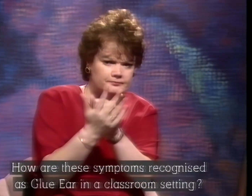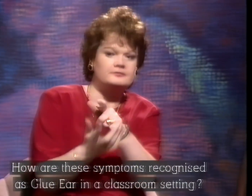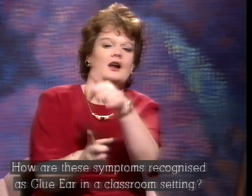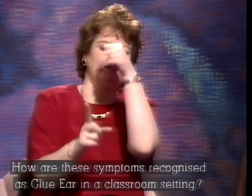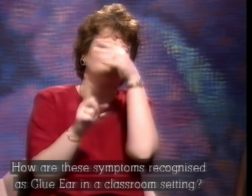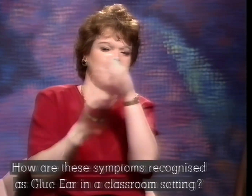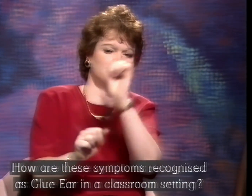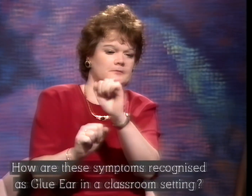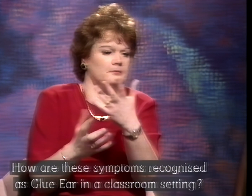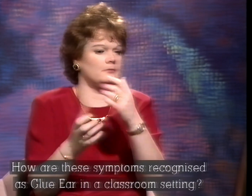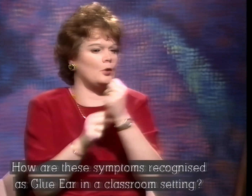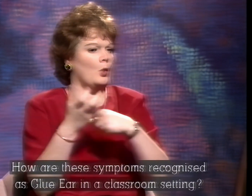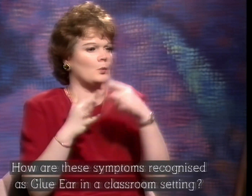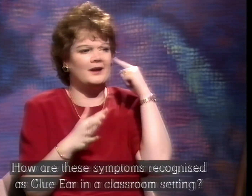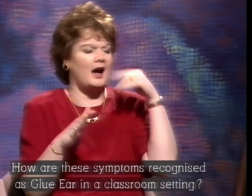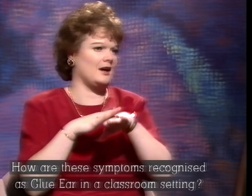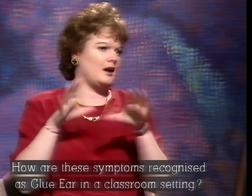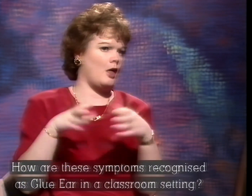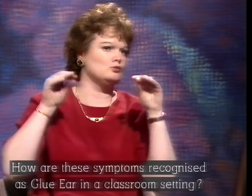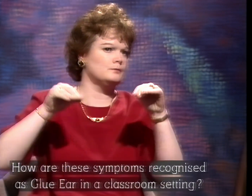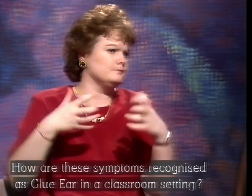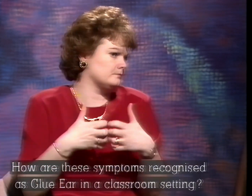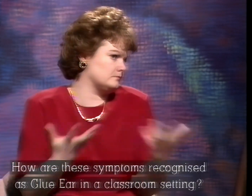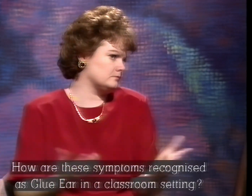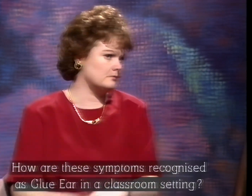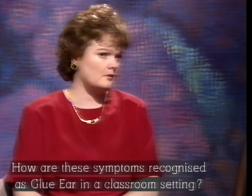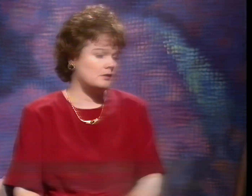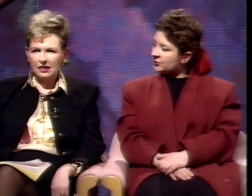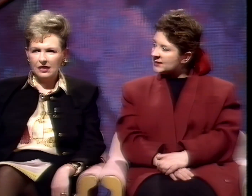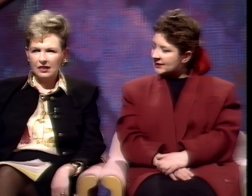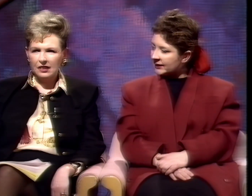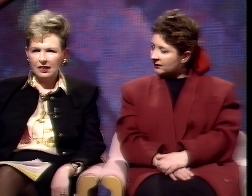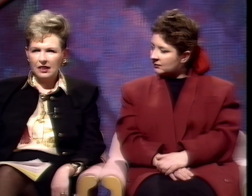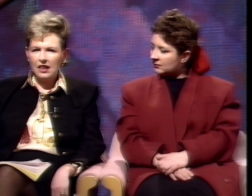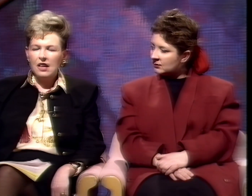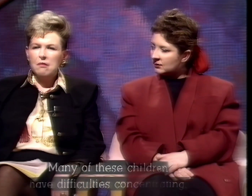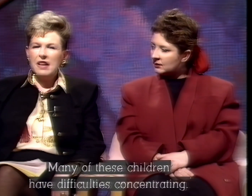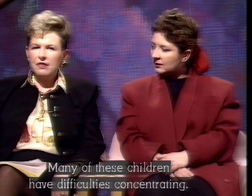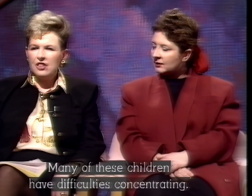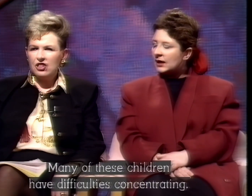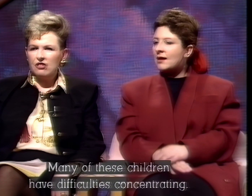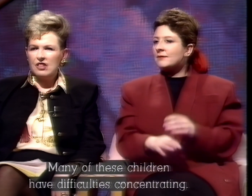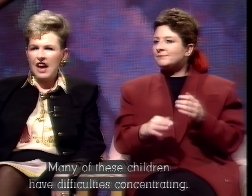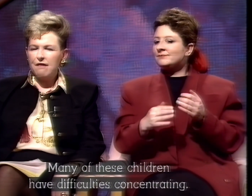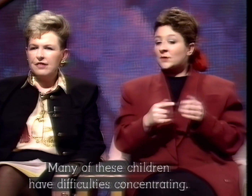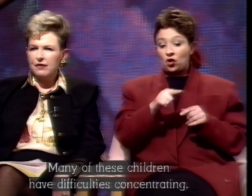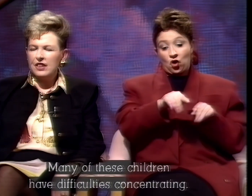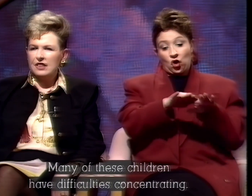Now, how are these symptoms recognised as glue ear in a classroom setting? Many of these children have difficulties